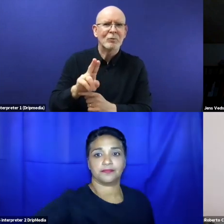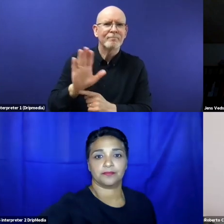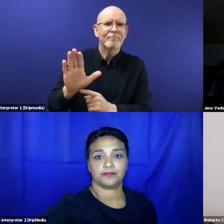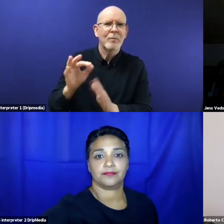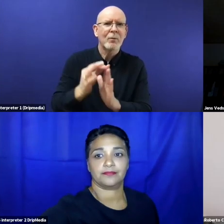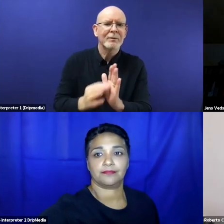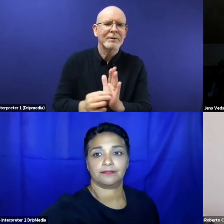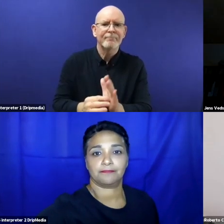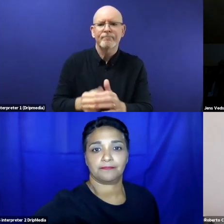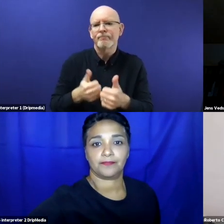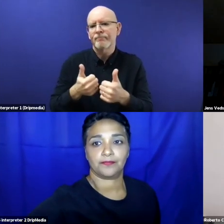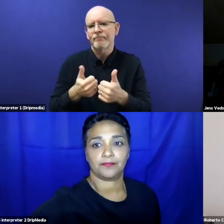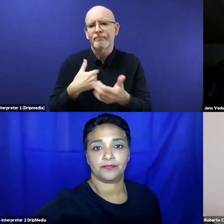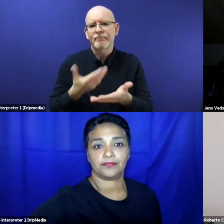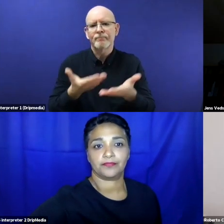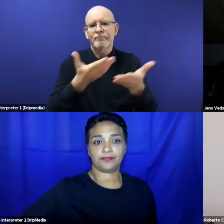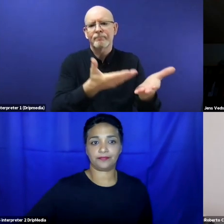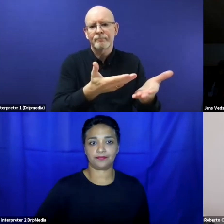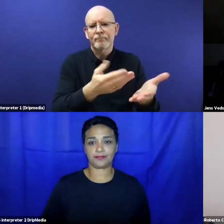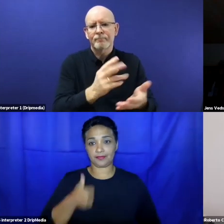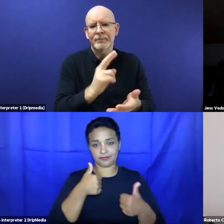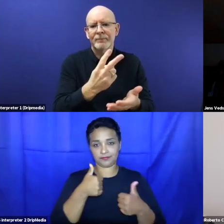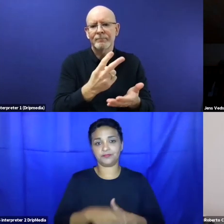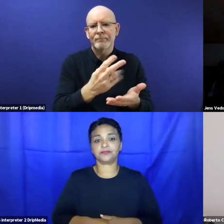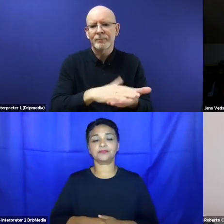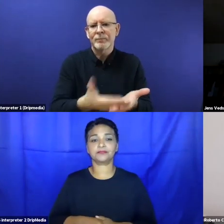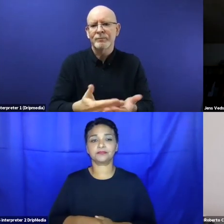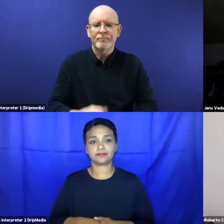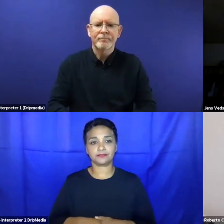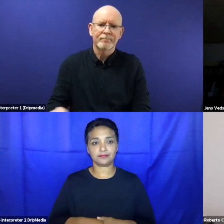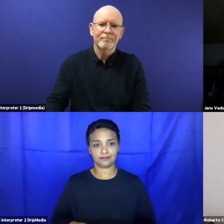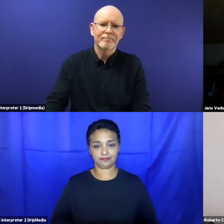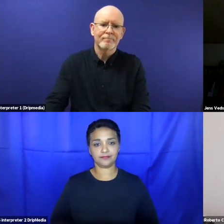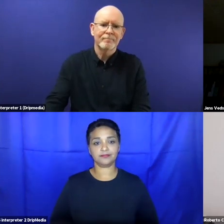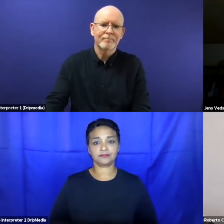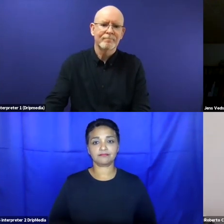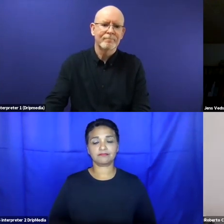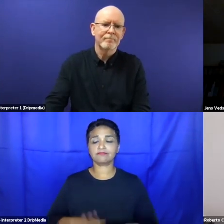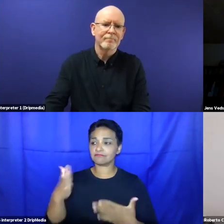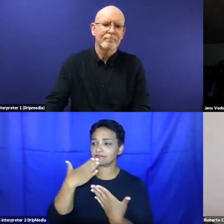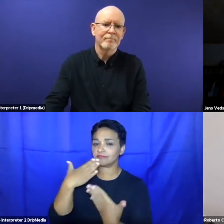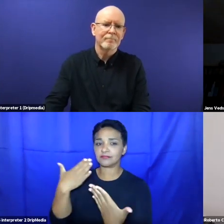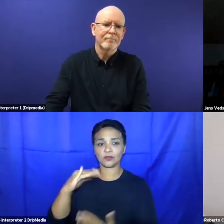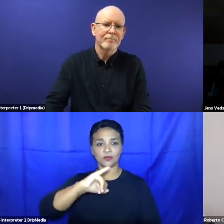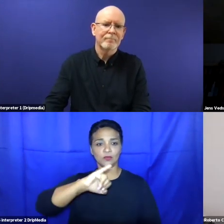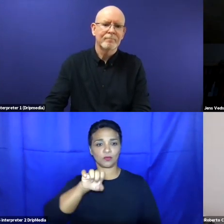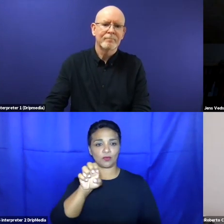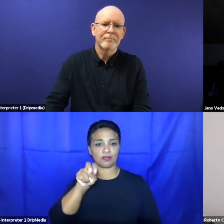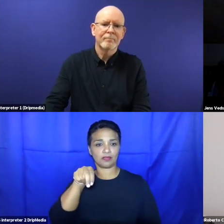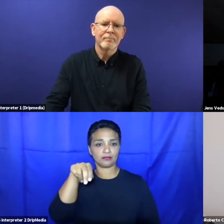Many thanks, Jens, for your intervention and for providing such a detailed